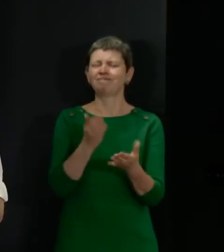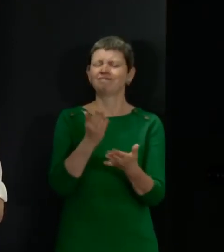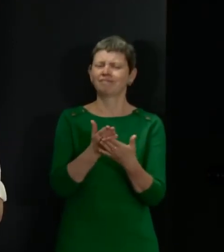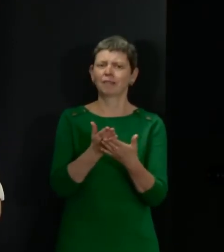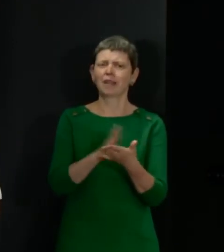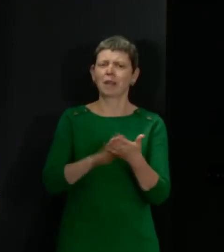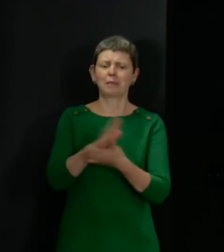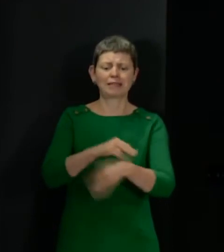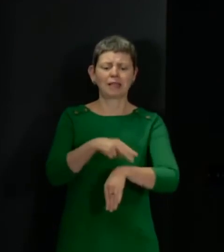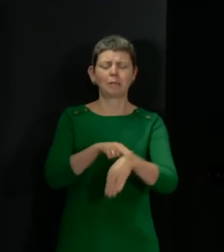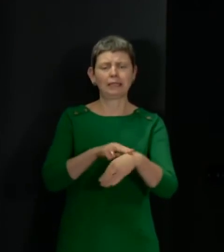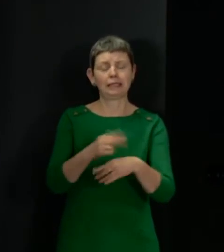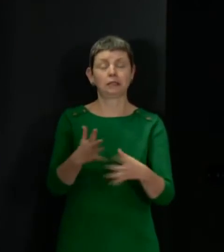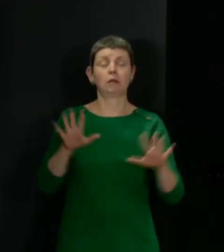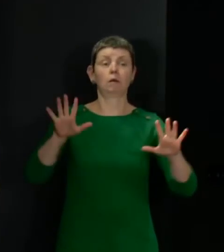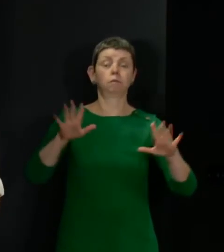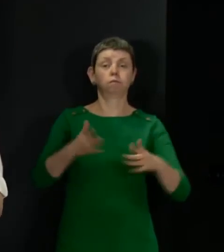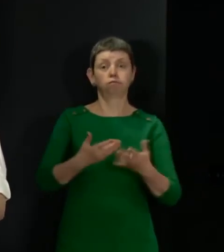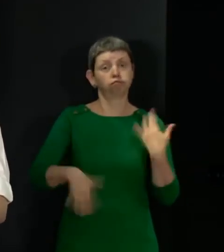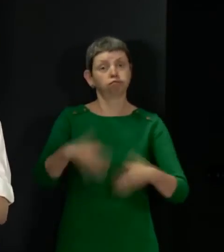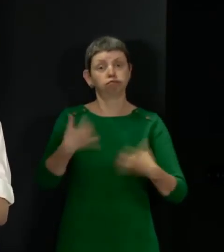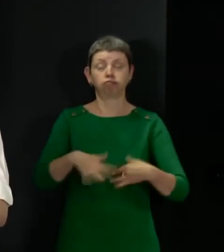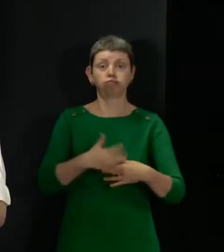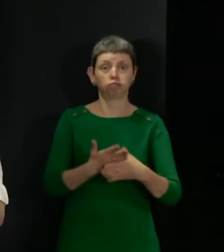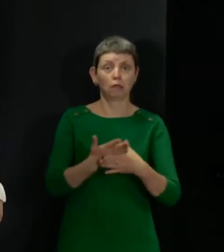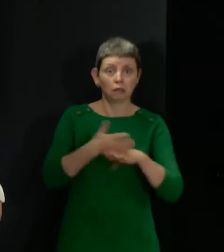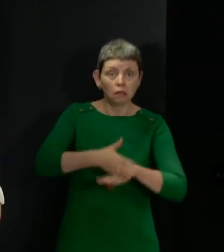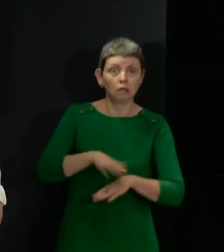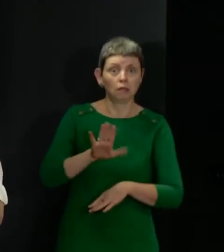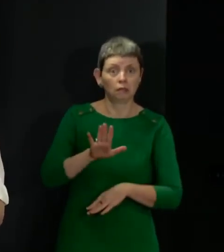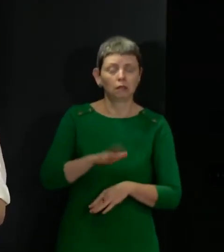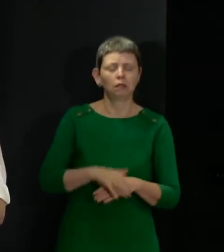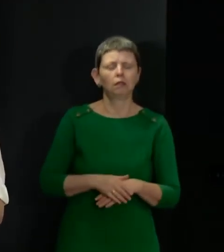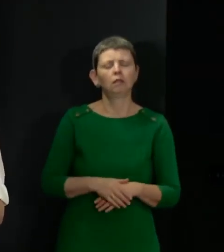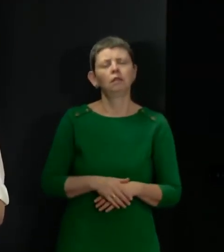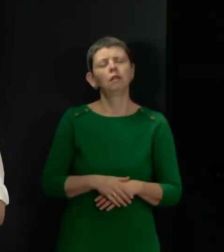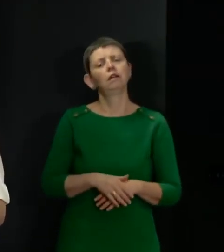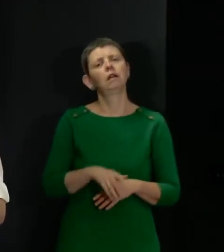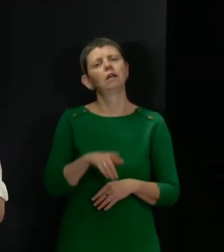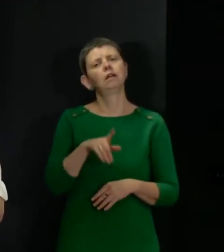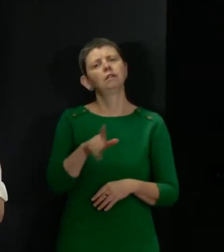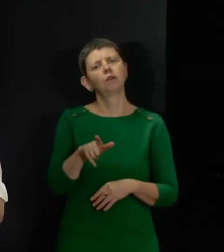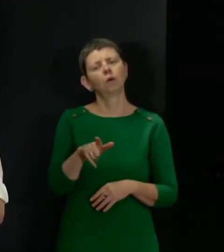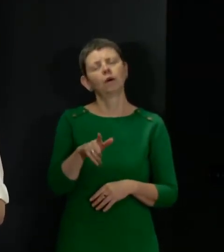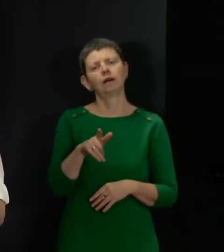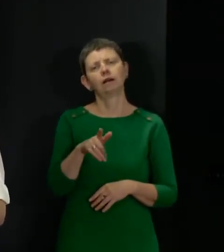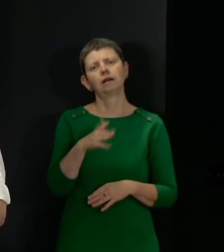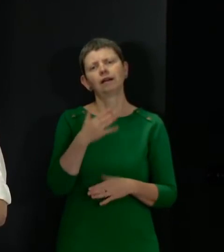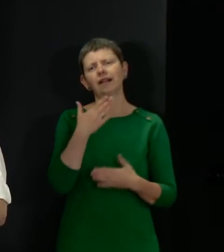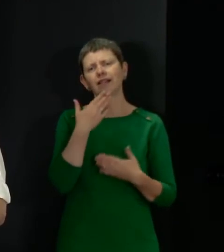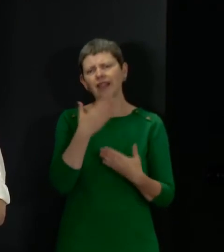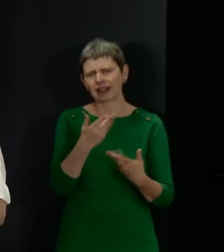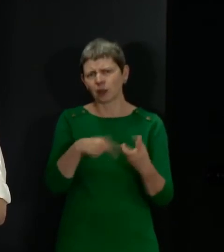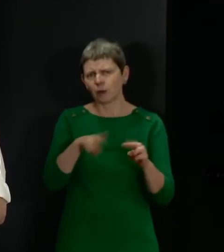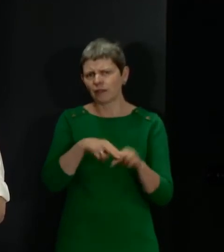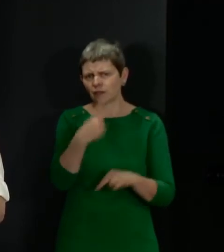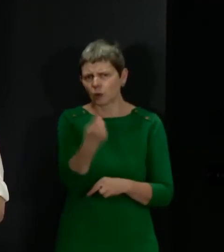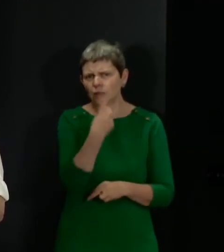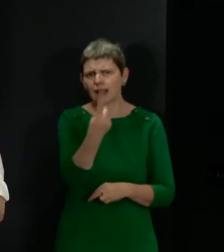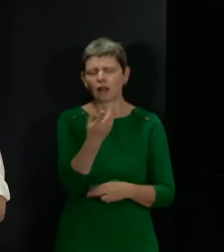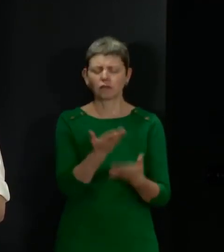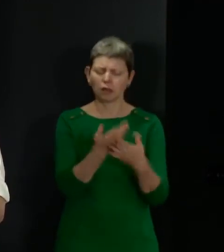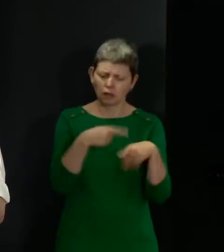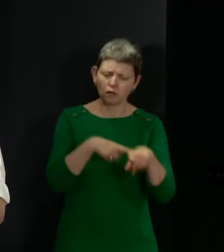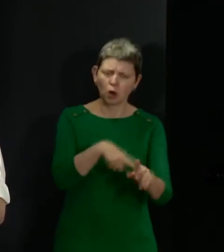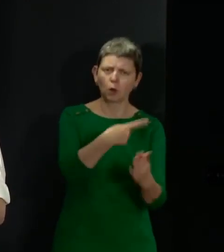acute demand on policing. But I do pay tribute to everyone who's working together to save lives. The majority of people